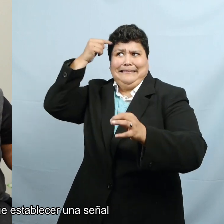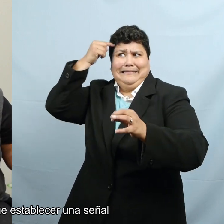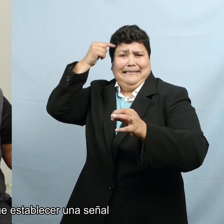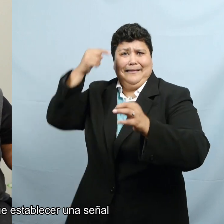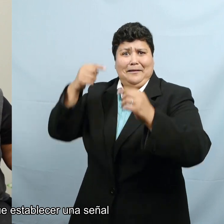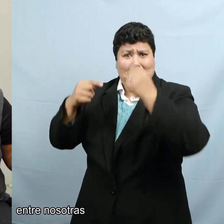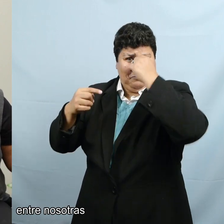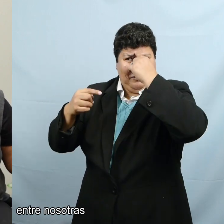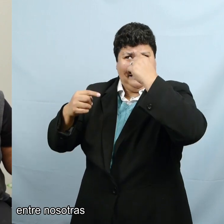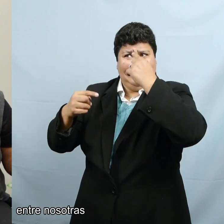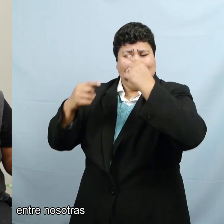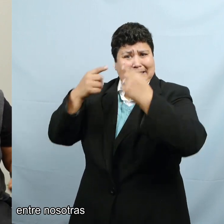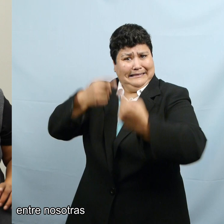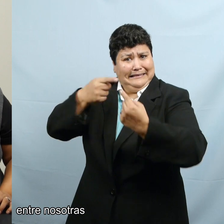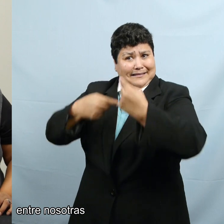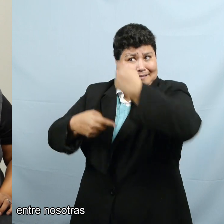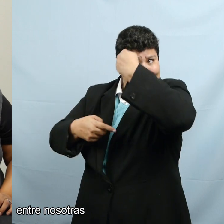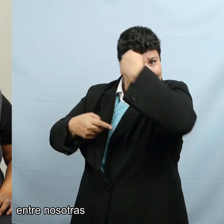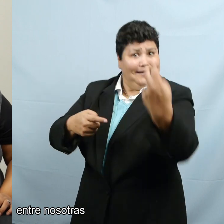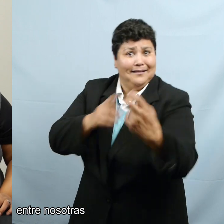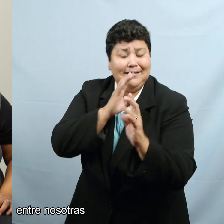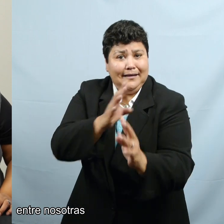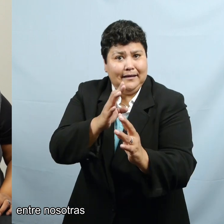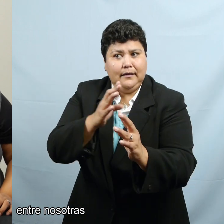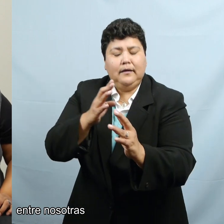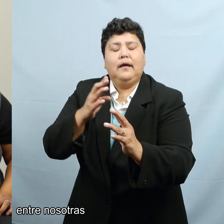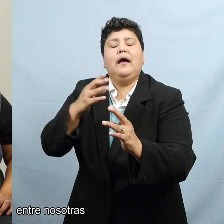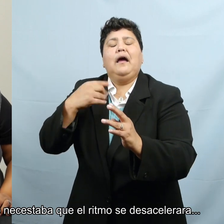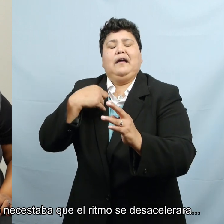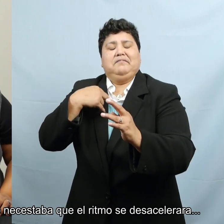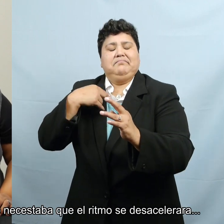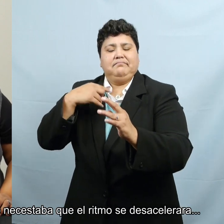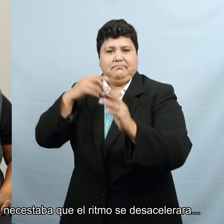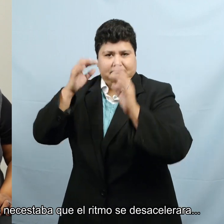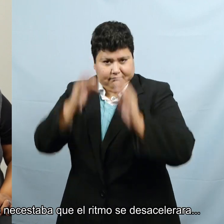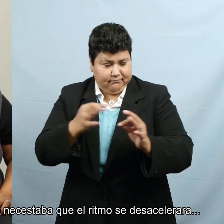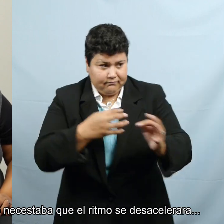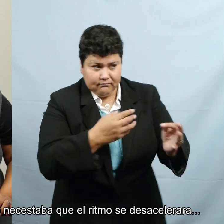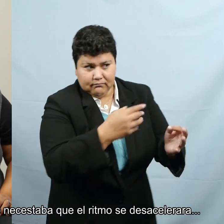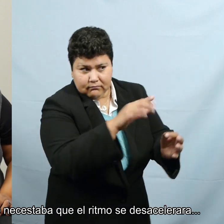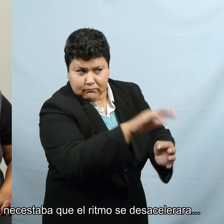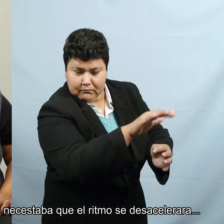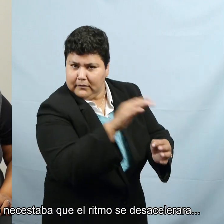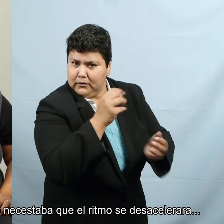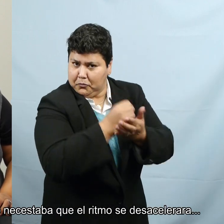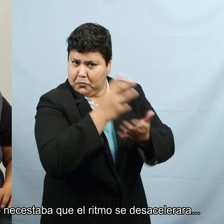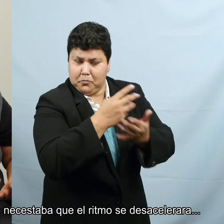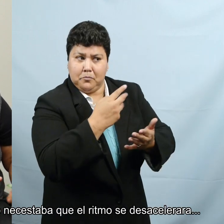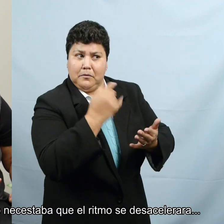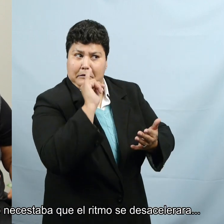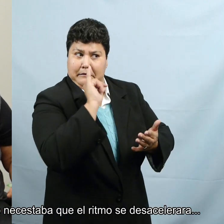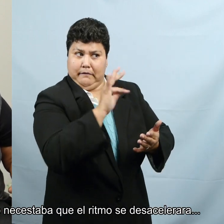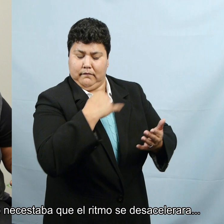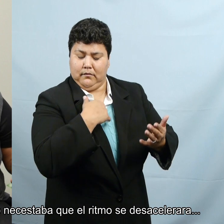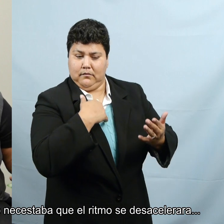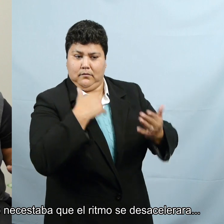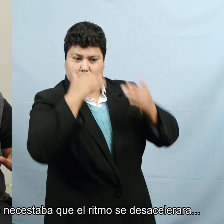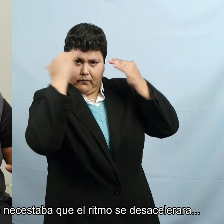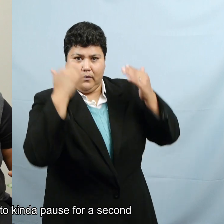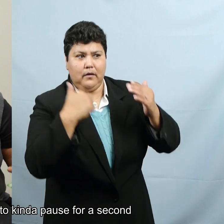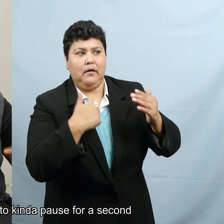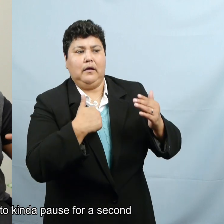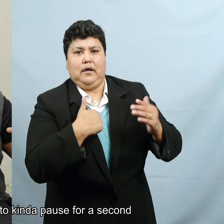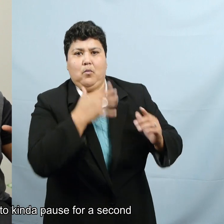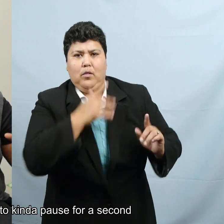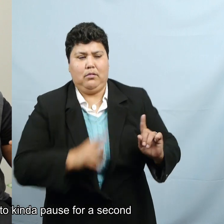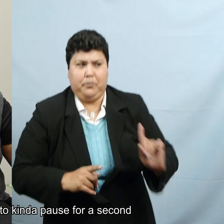is, was to talk to the social worker about establishing a signal between us to let her know when I needed, uh, the pace to